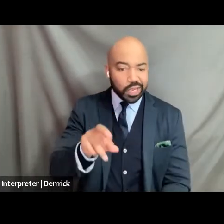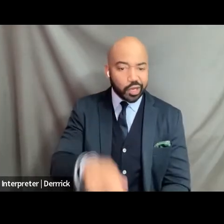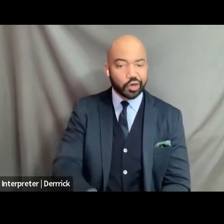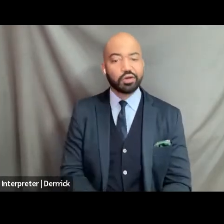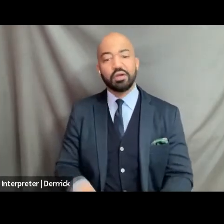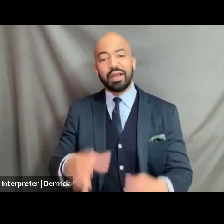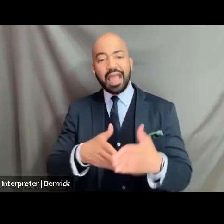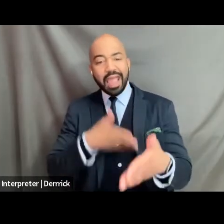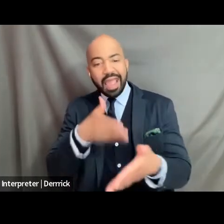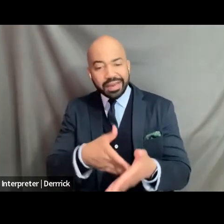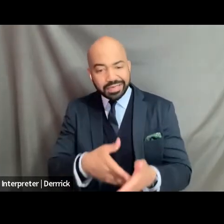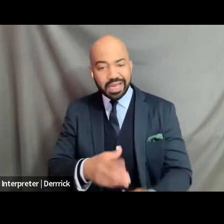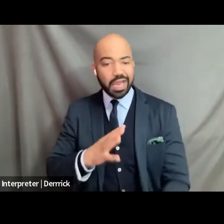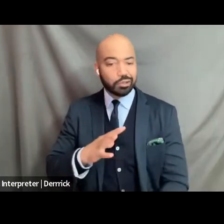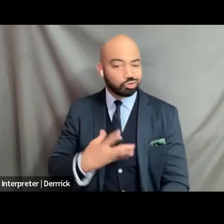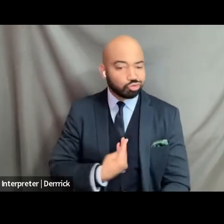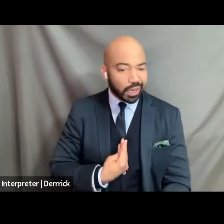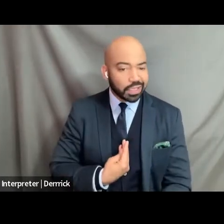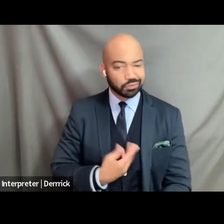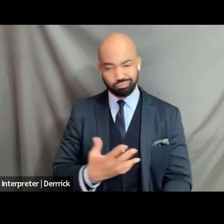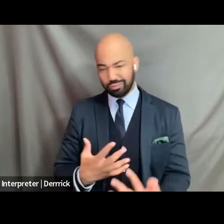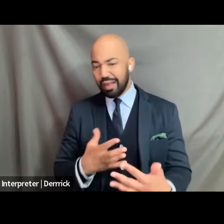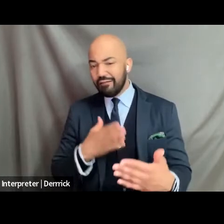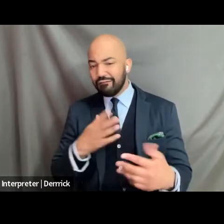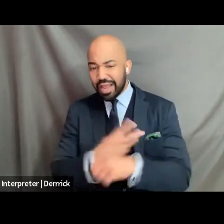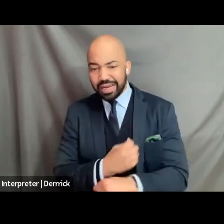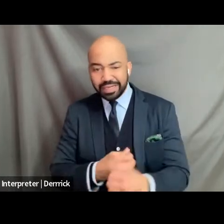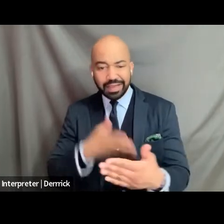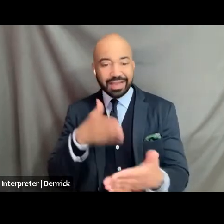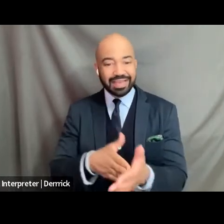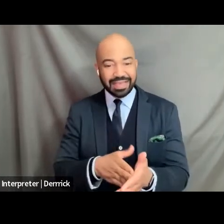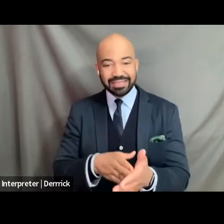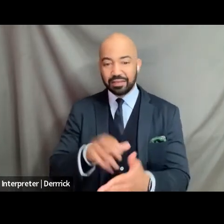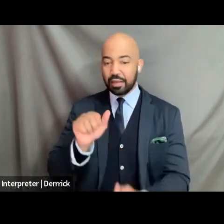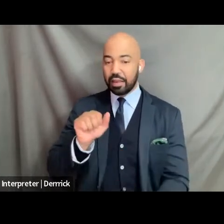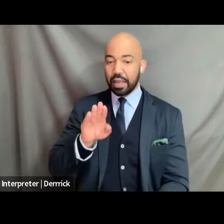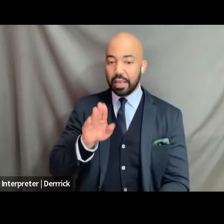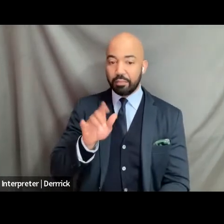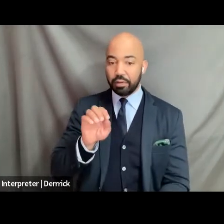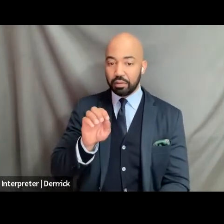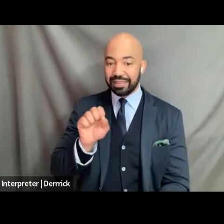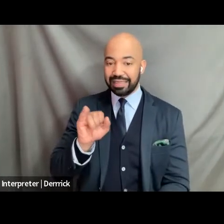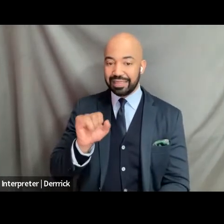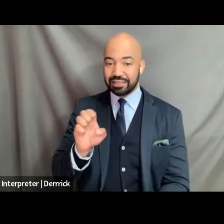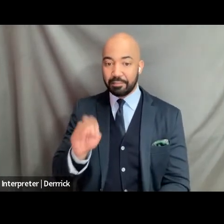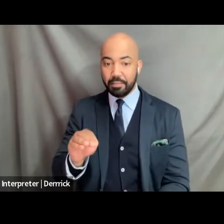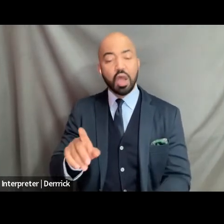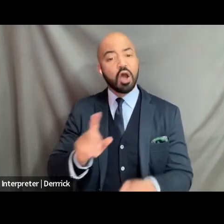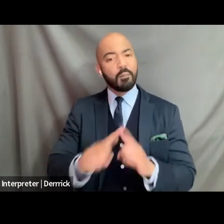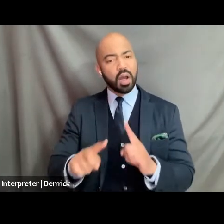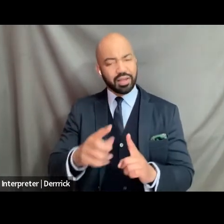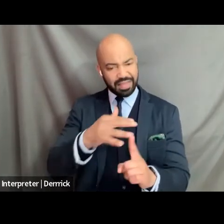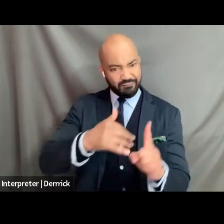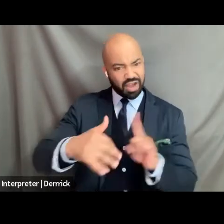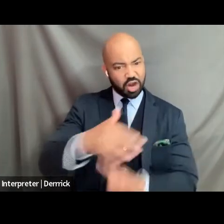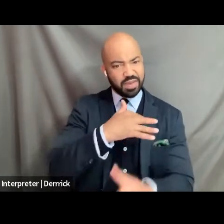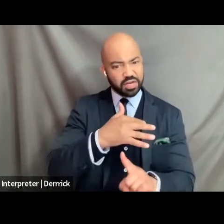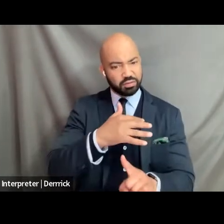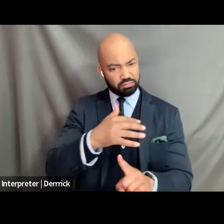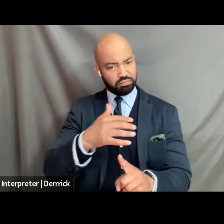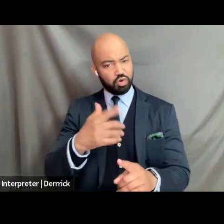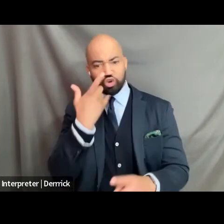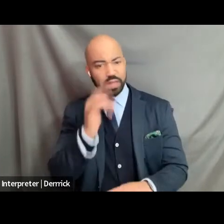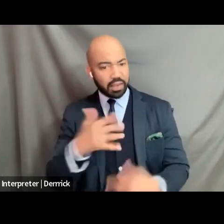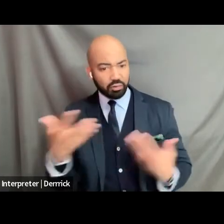of ableism but what will be the conditions of the fight who will be present in a position